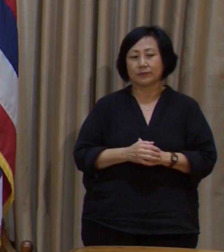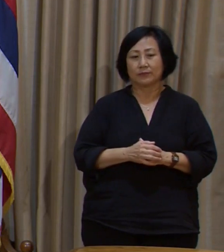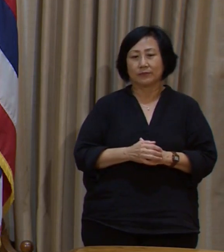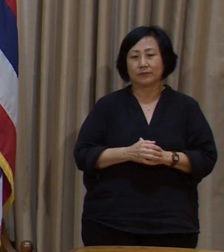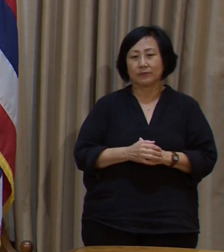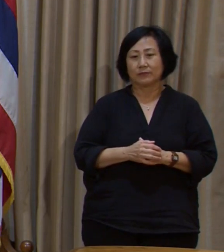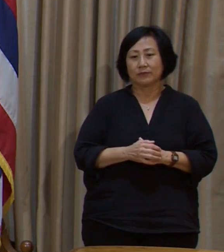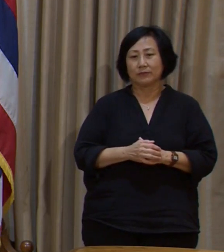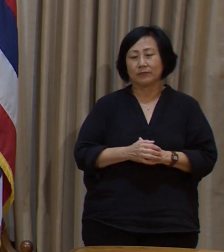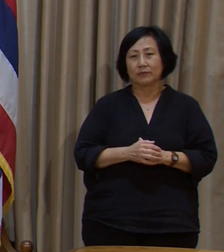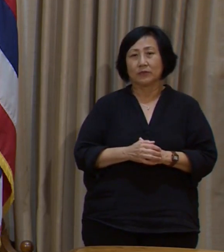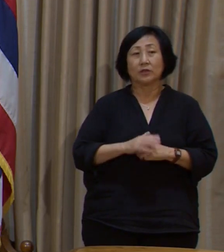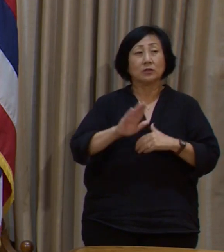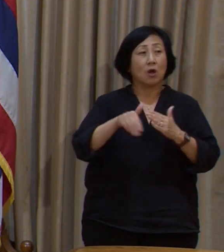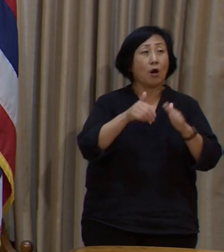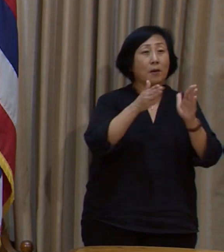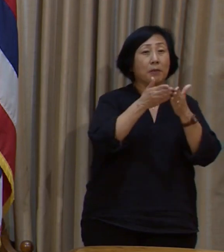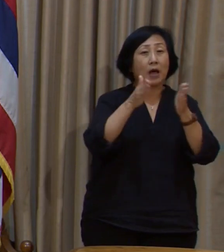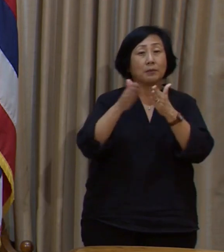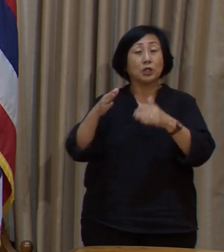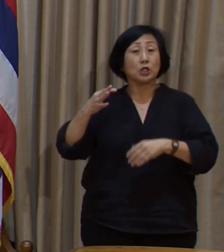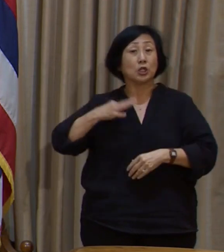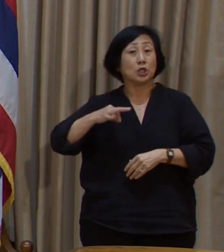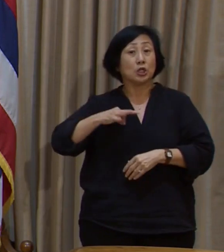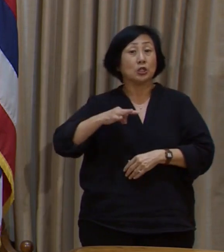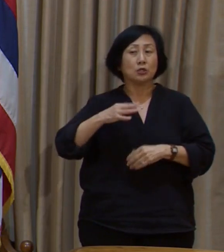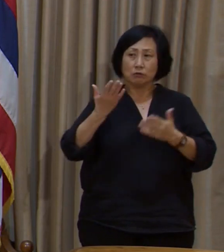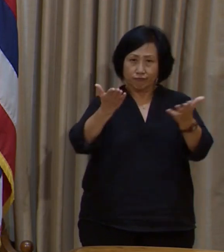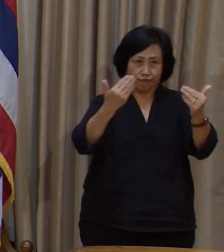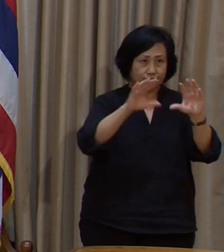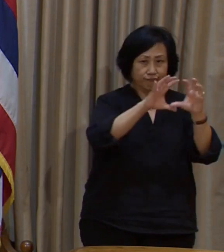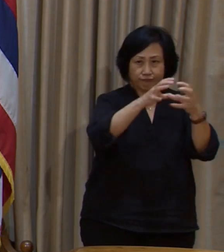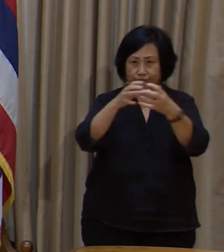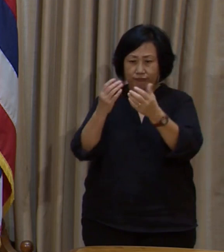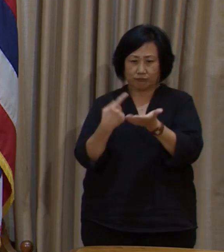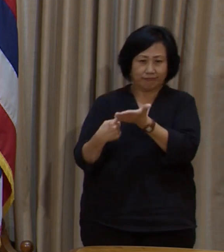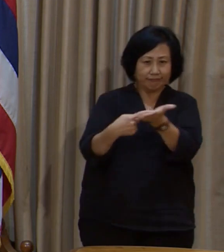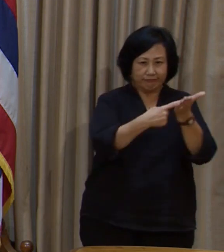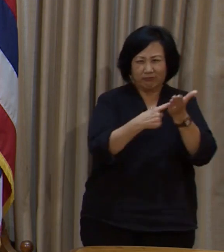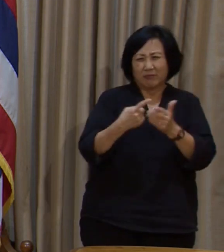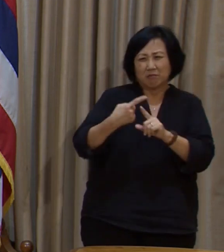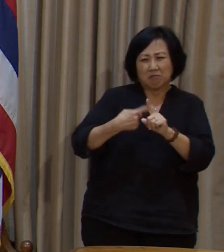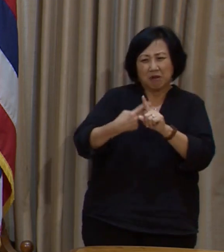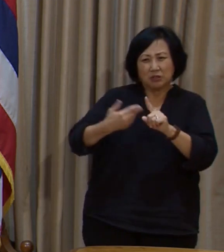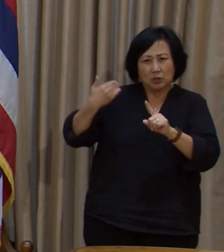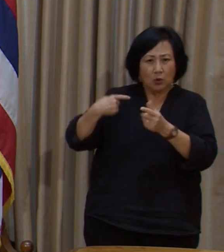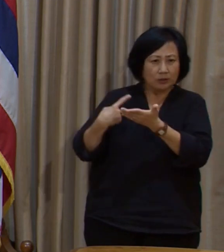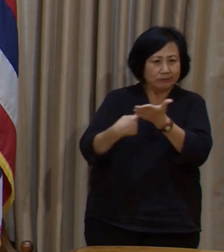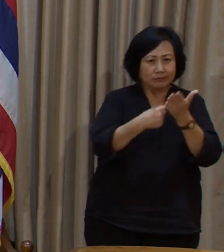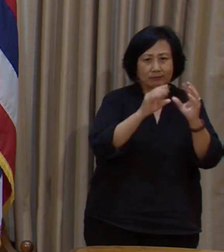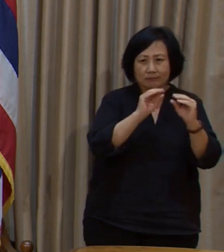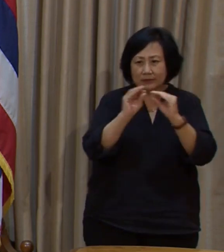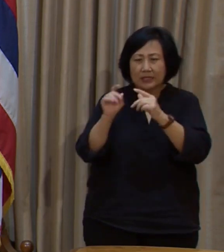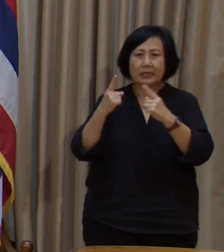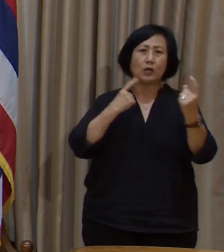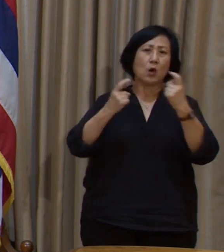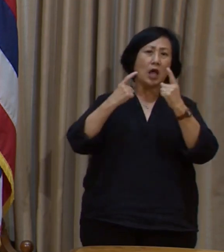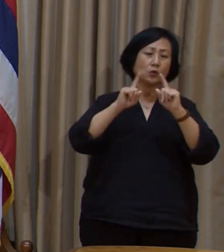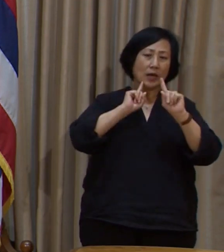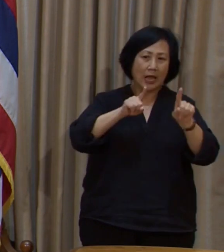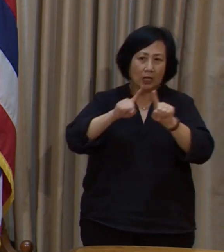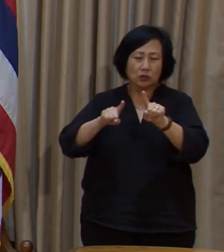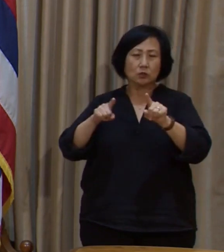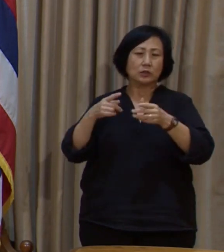All public sector unions were brought into the discussion months ago, and we've responded to their questions.